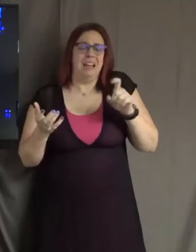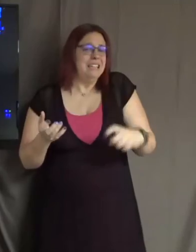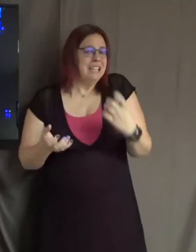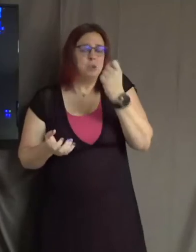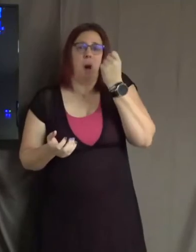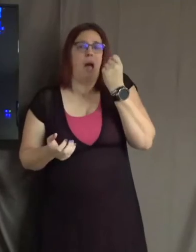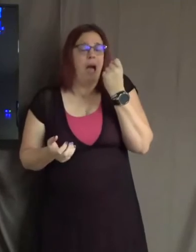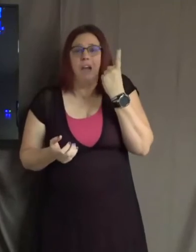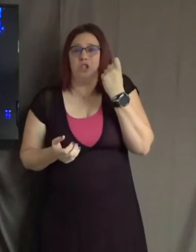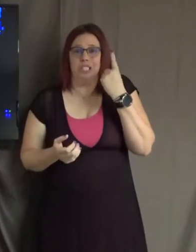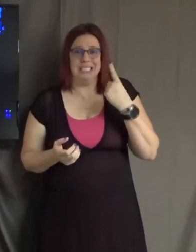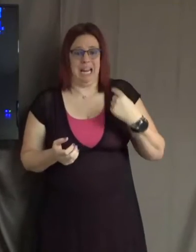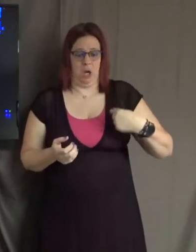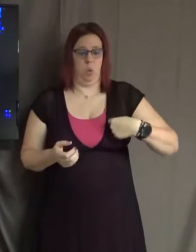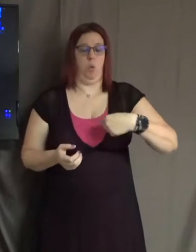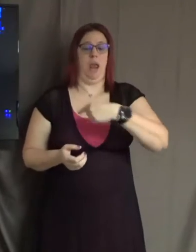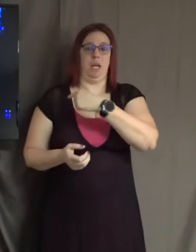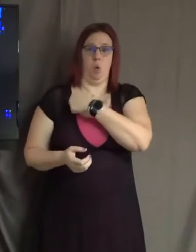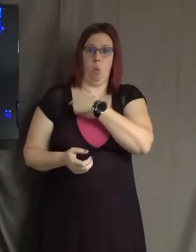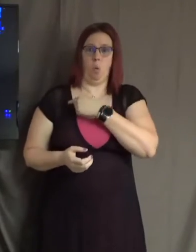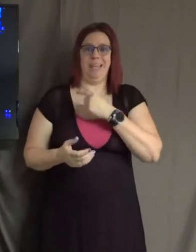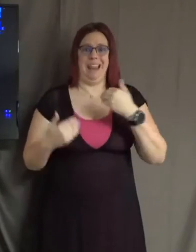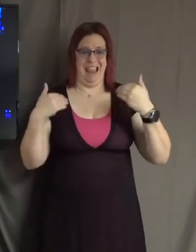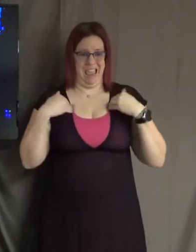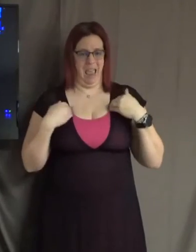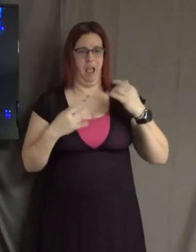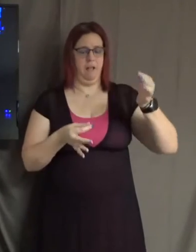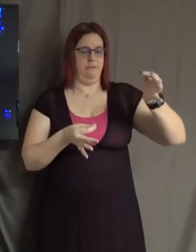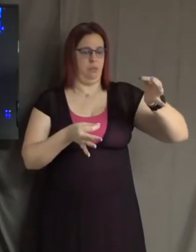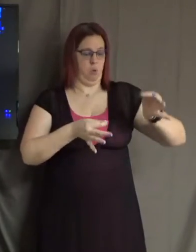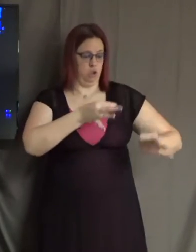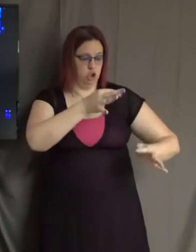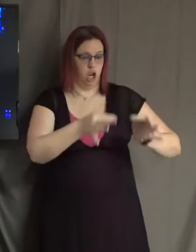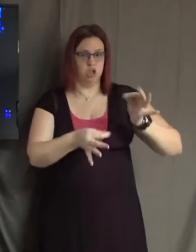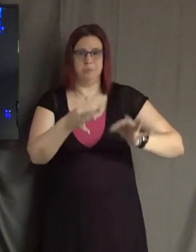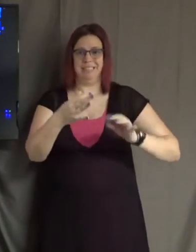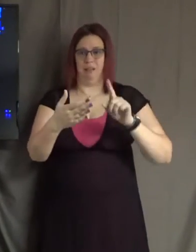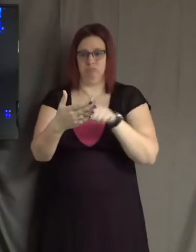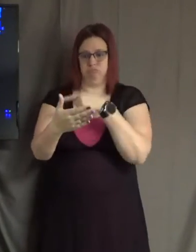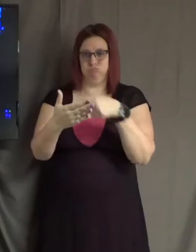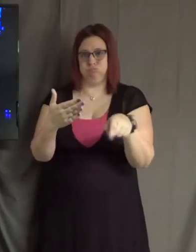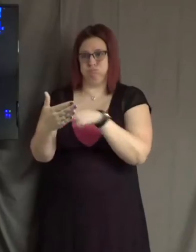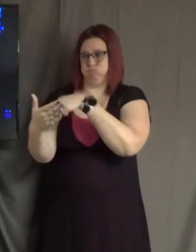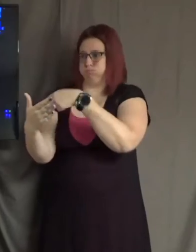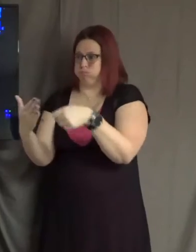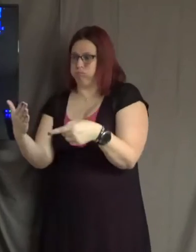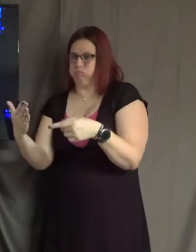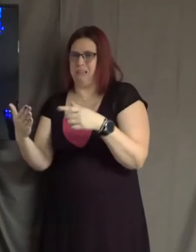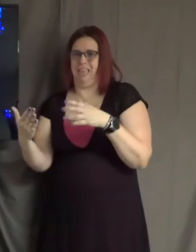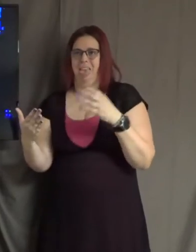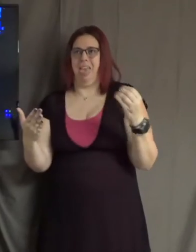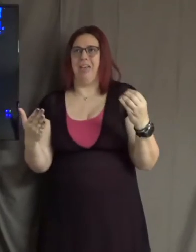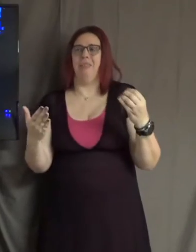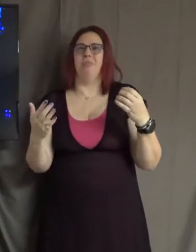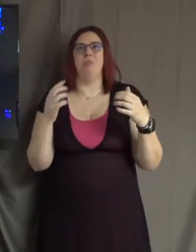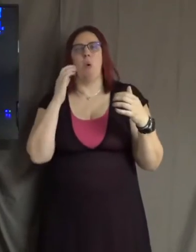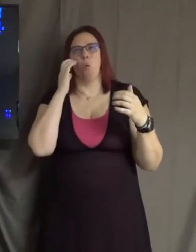about these kind of judgments and these kind of criticisms and these almost kind of intense